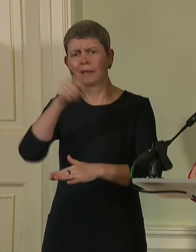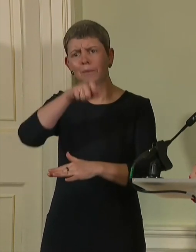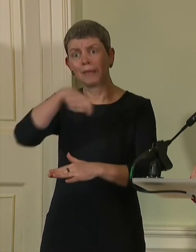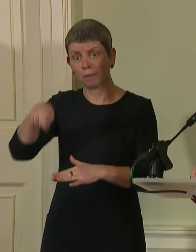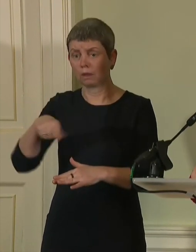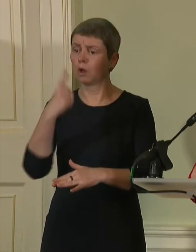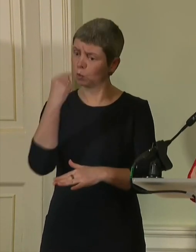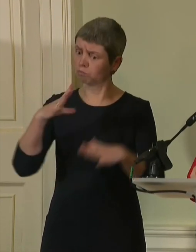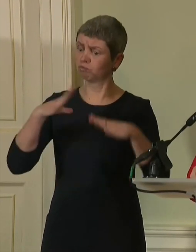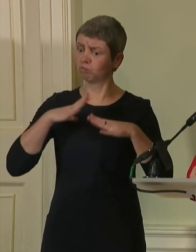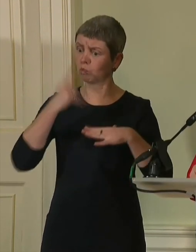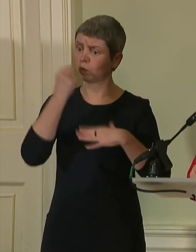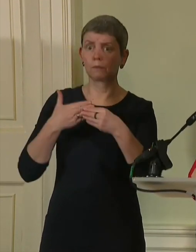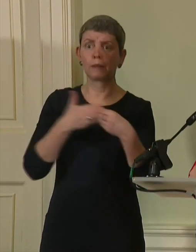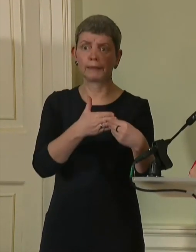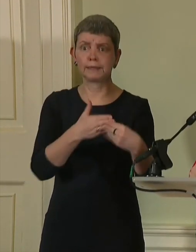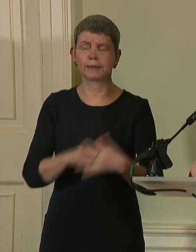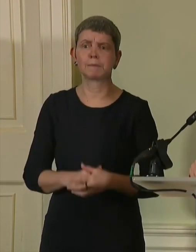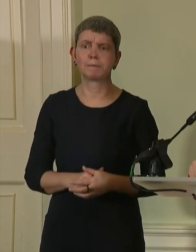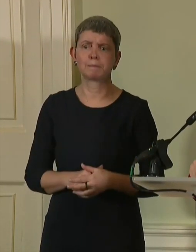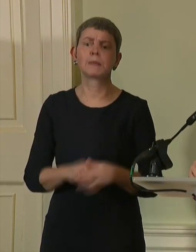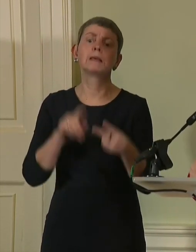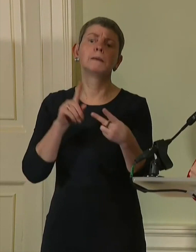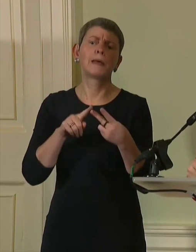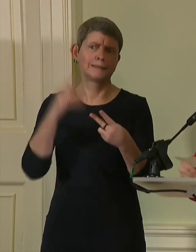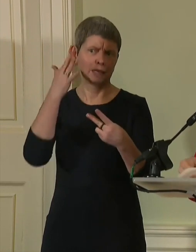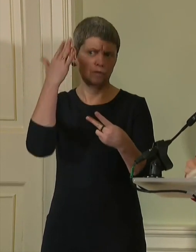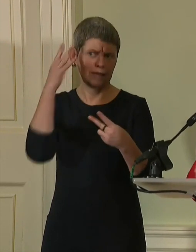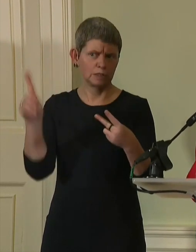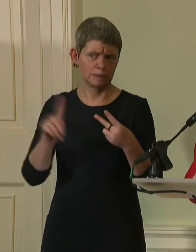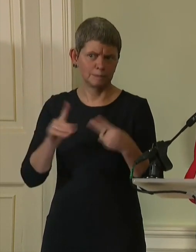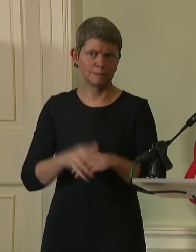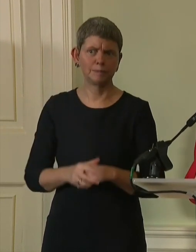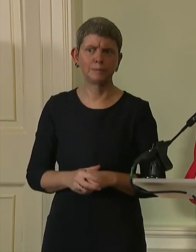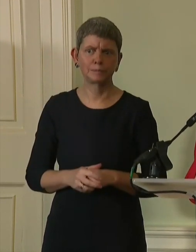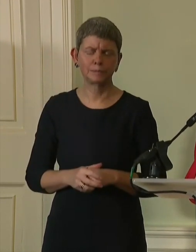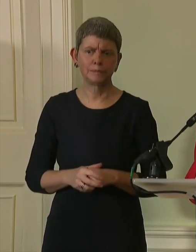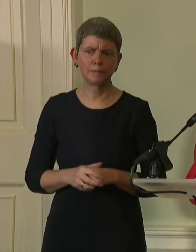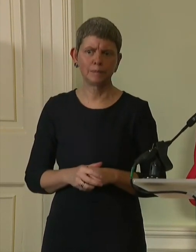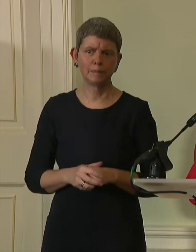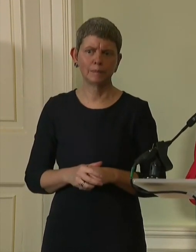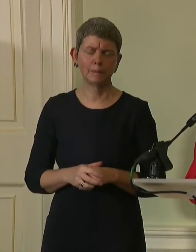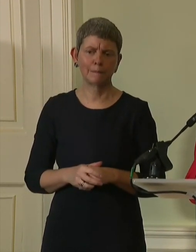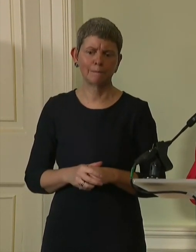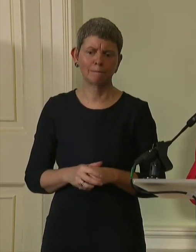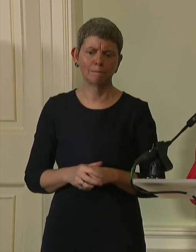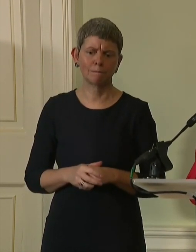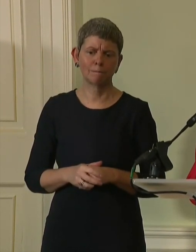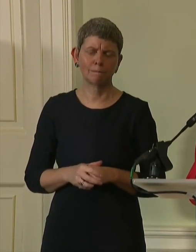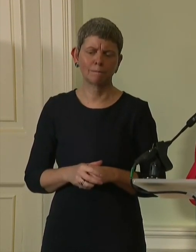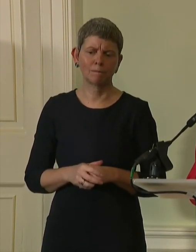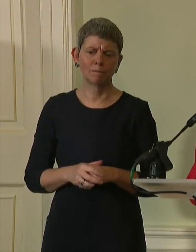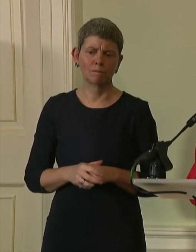to that task. My second reflection is related. You know, I